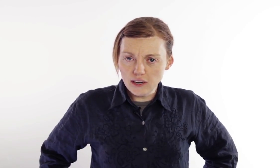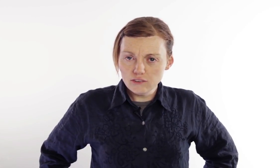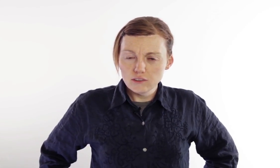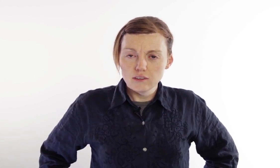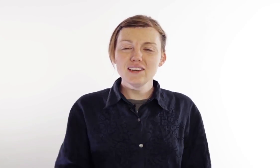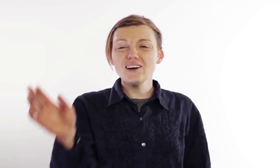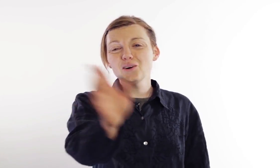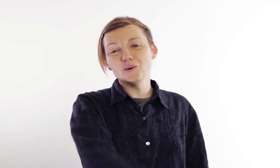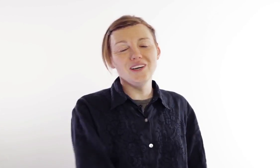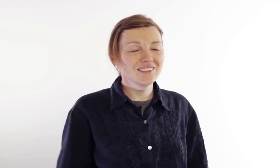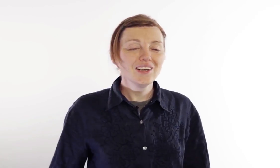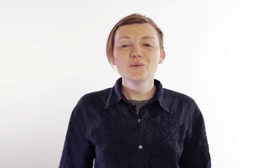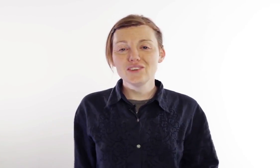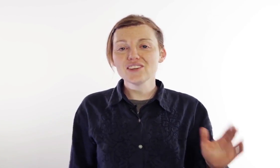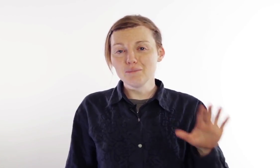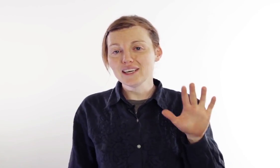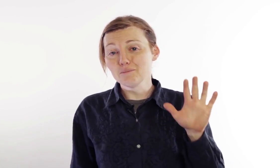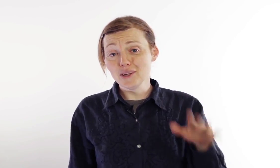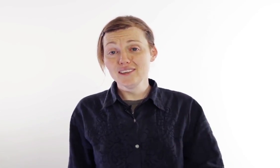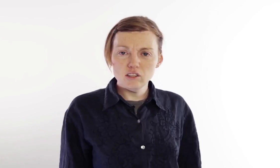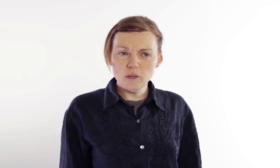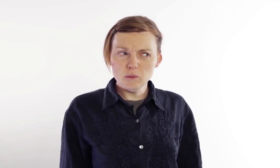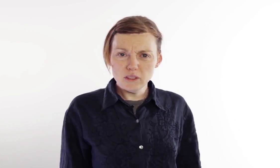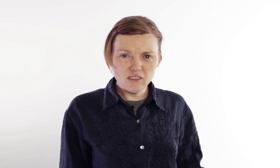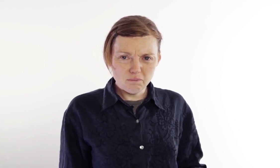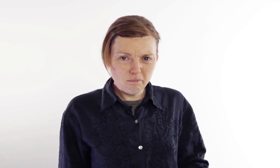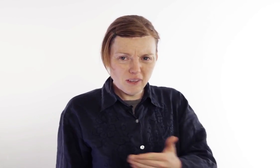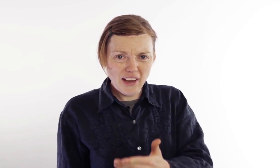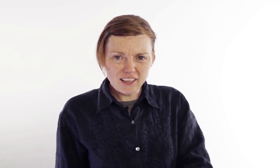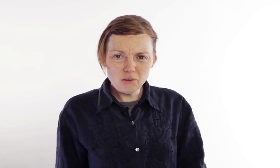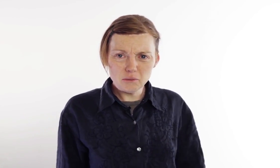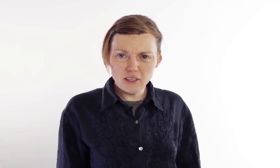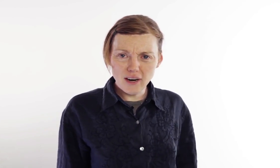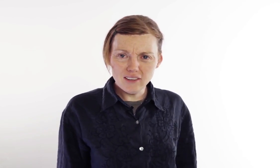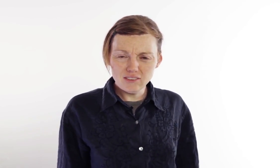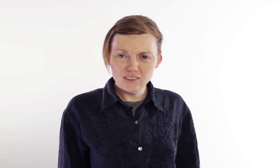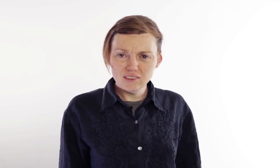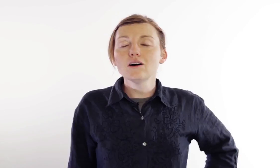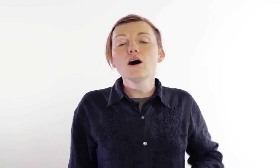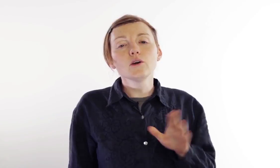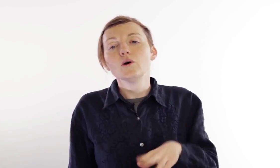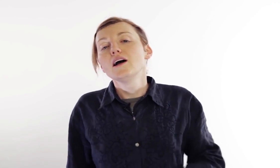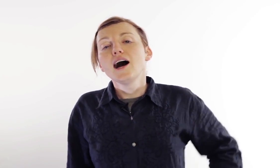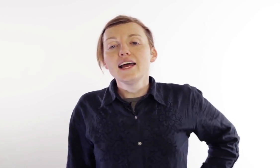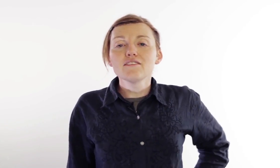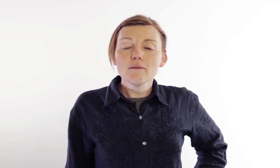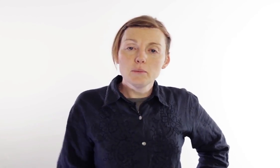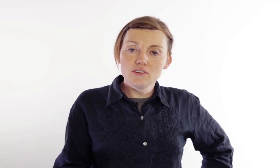trans? No. We just like being unemployed. Do people really just attack you for being trans? Oh, no. I never got people